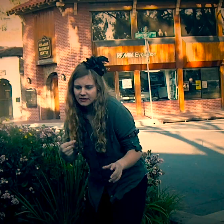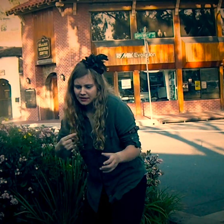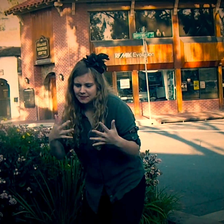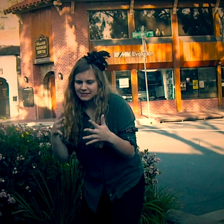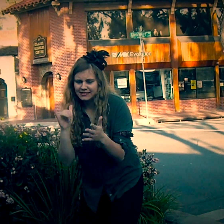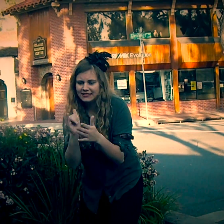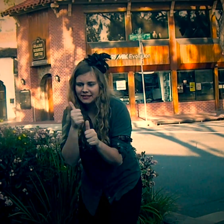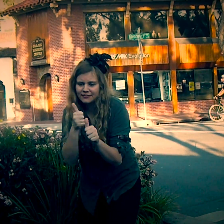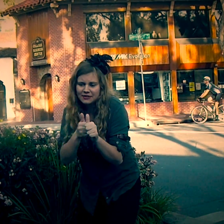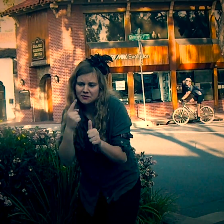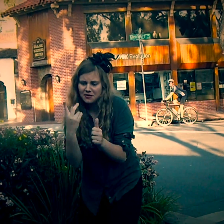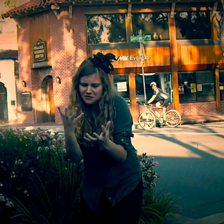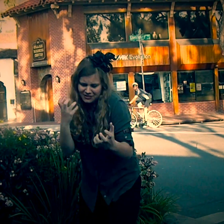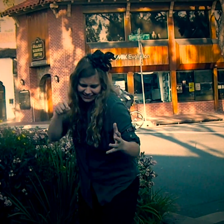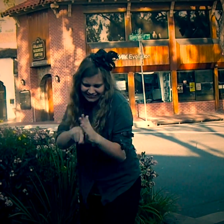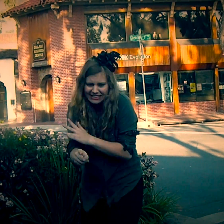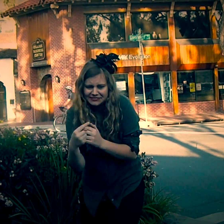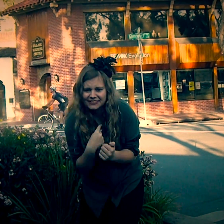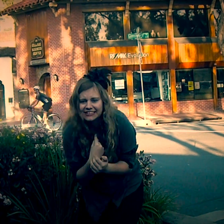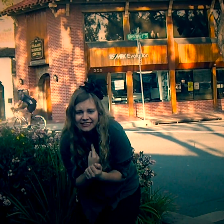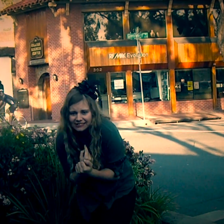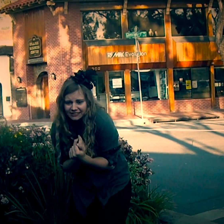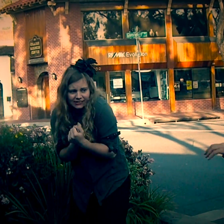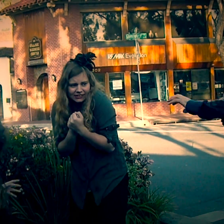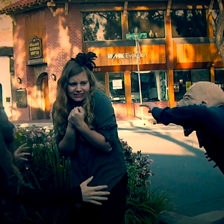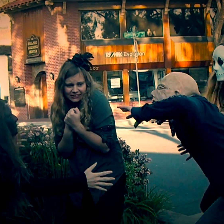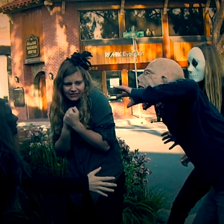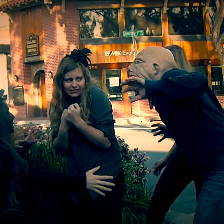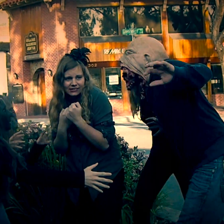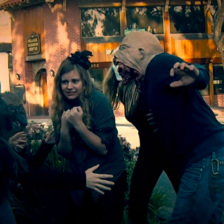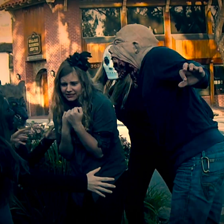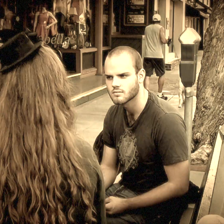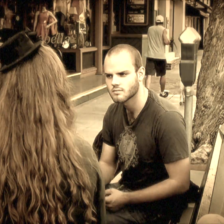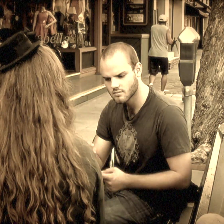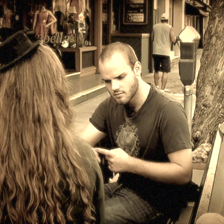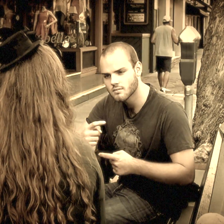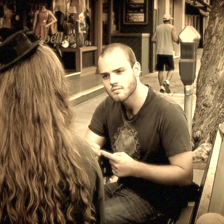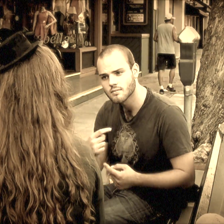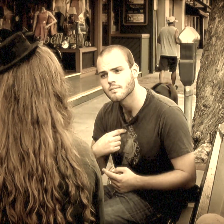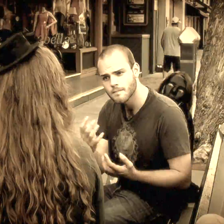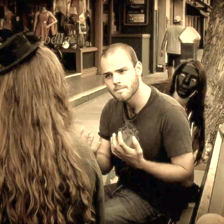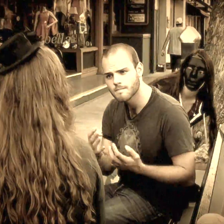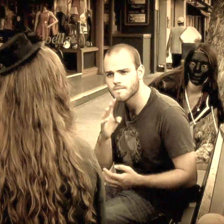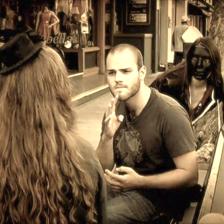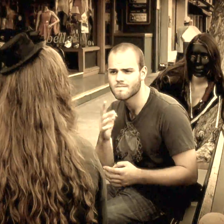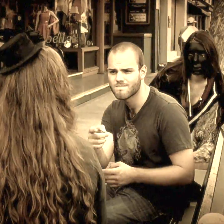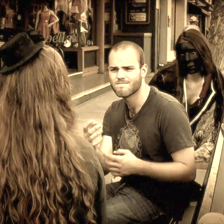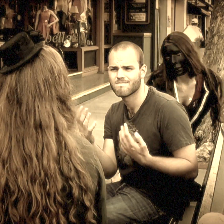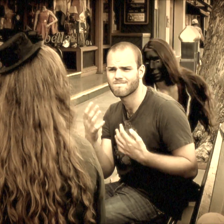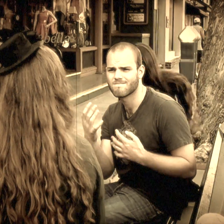I'm scared that everyone is out, you can't meet These days before you speak to me Oh,